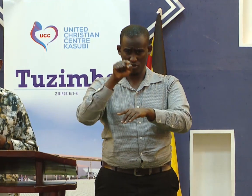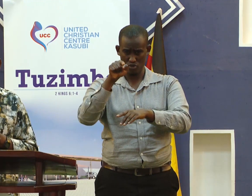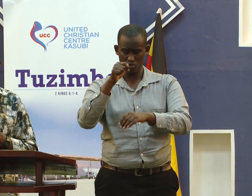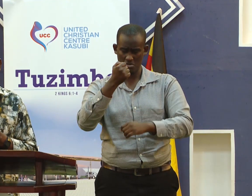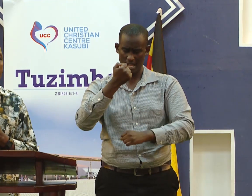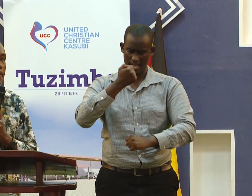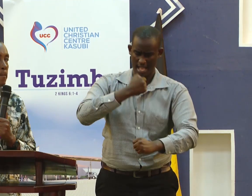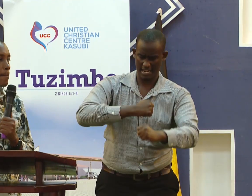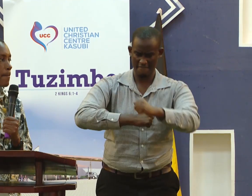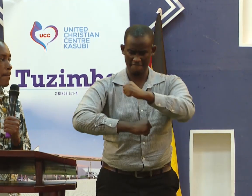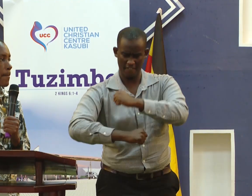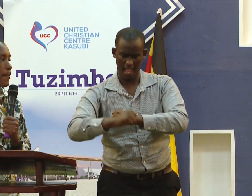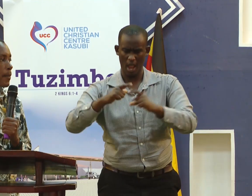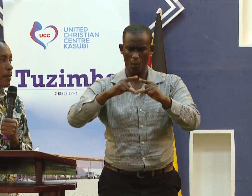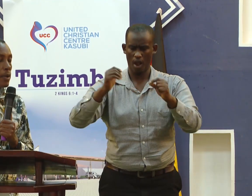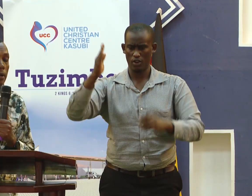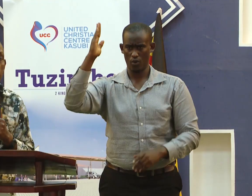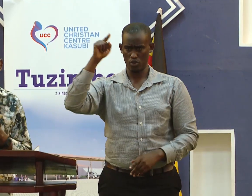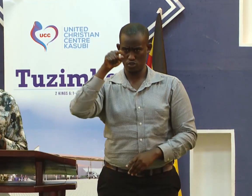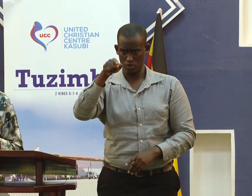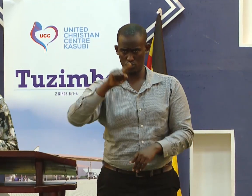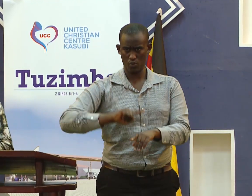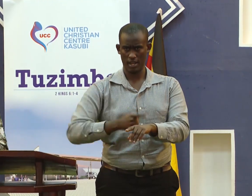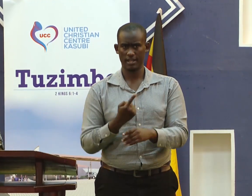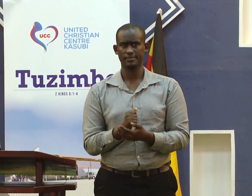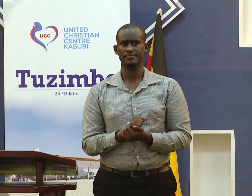So whenever we put into action the word of God.